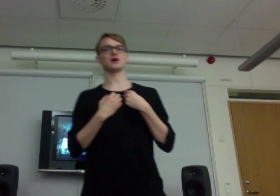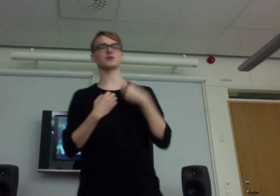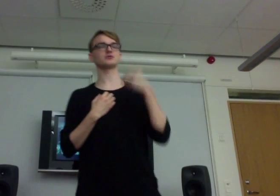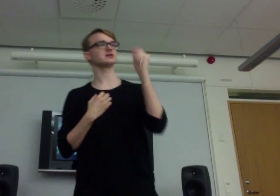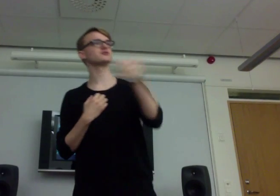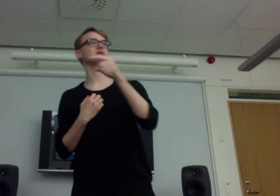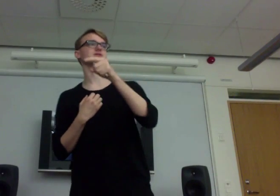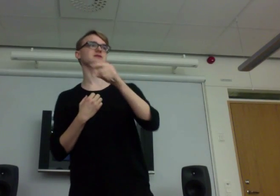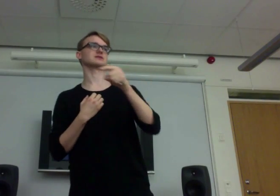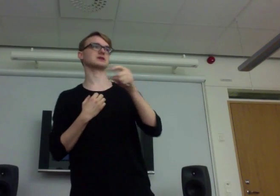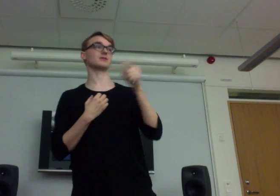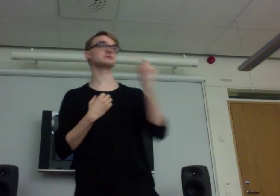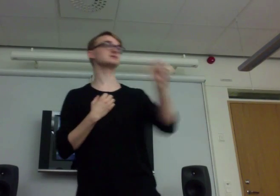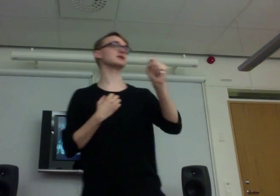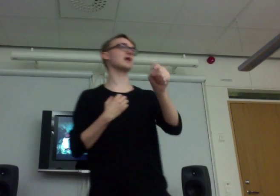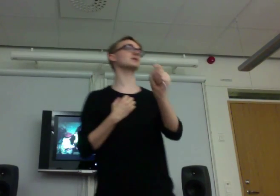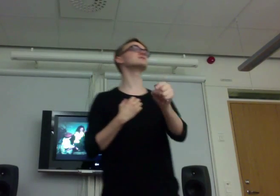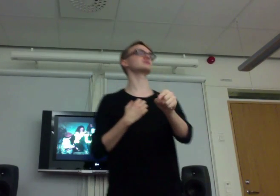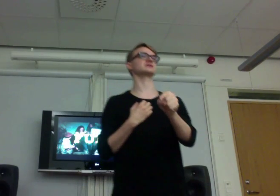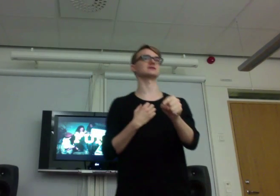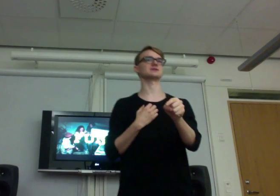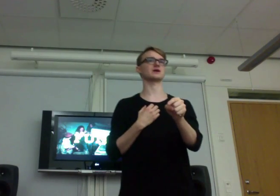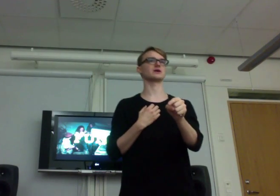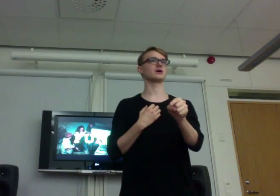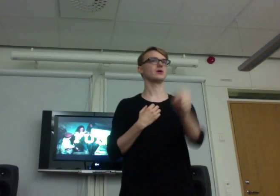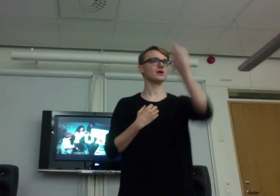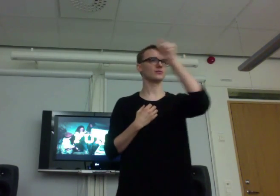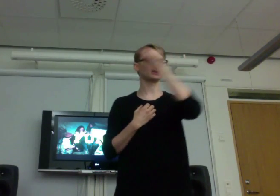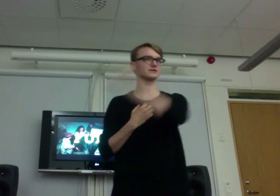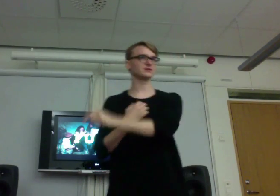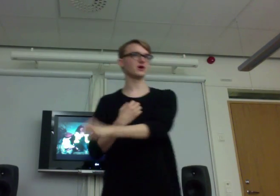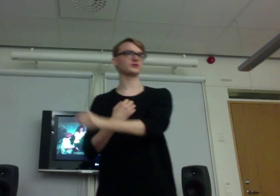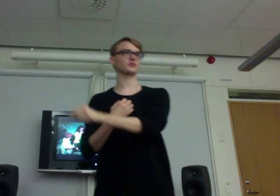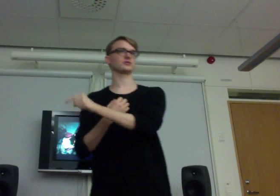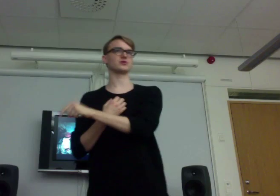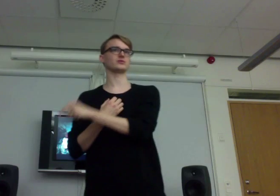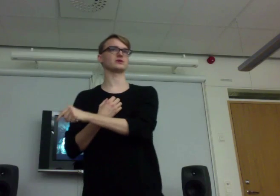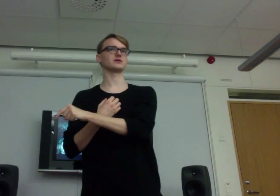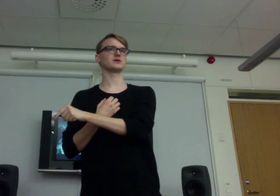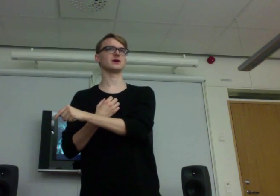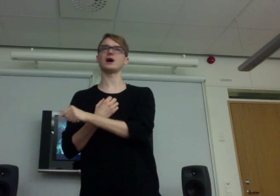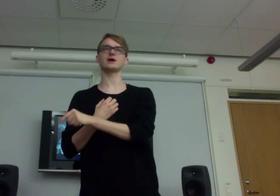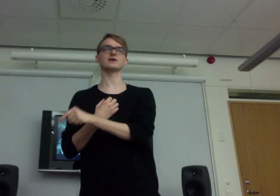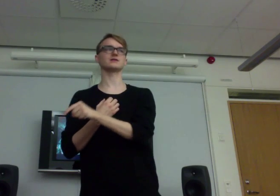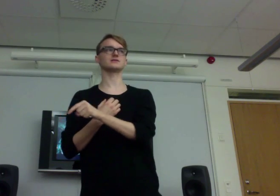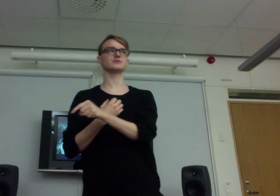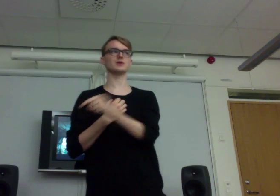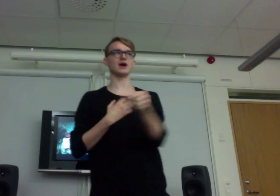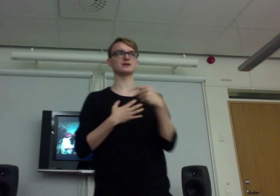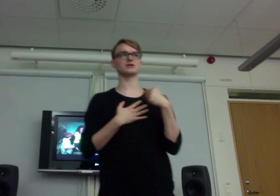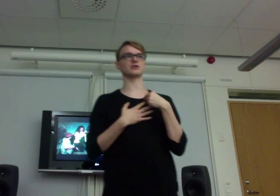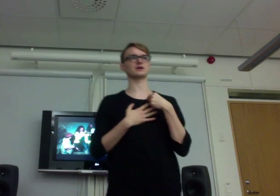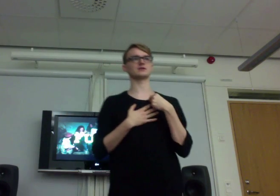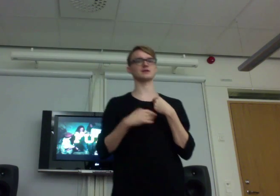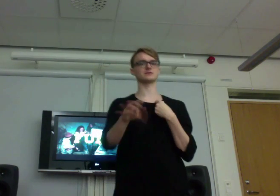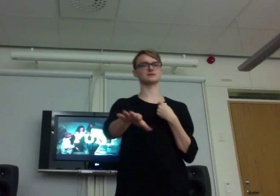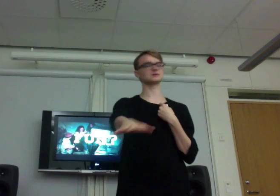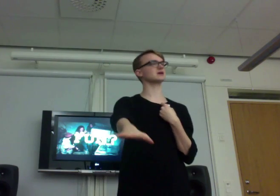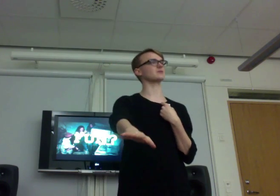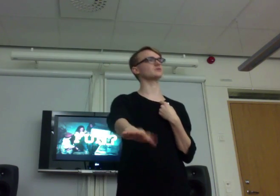I was interested in this game. I still am interested in this game. But I did not want to go there. I, maybe I didn't think that this game was